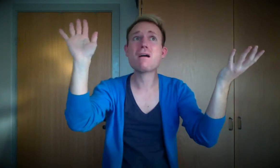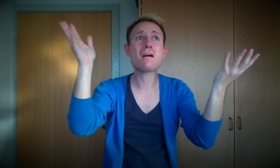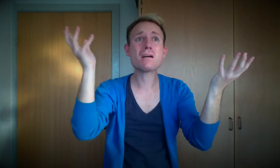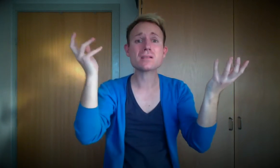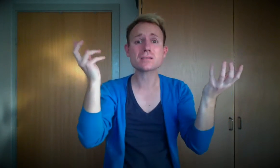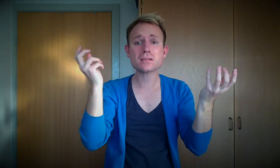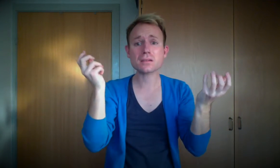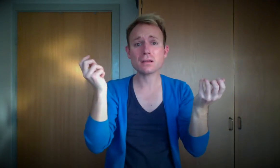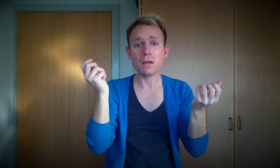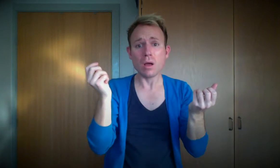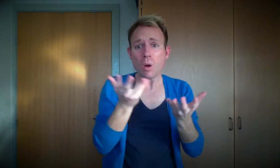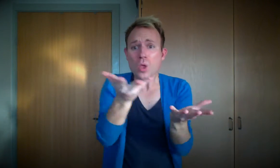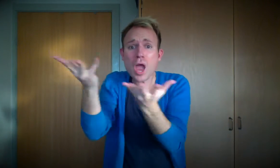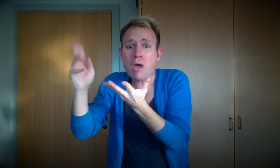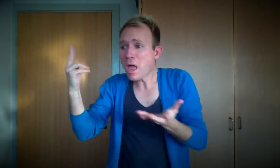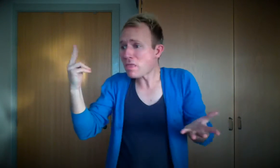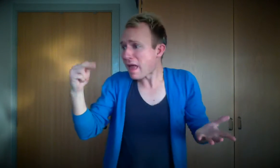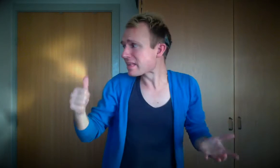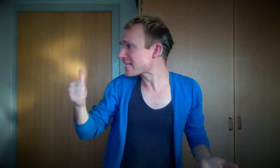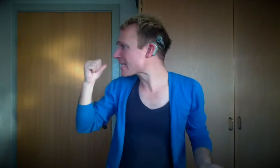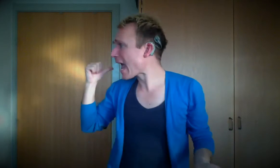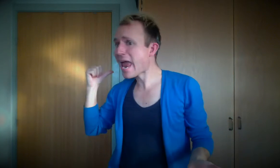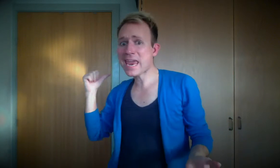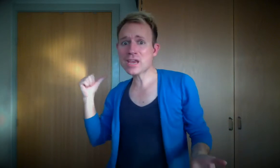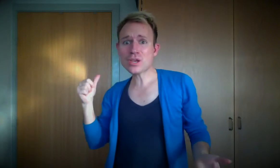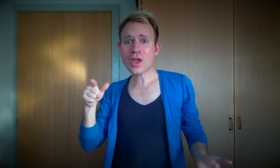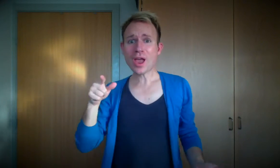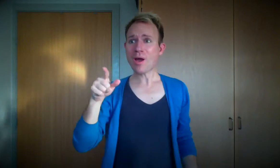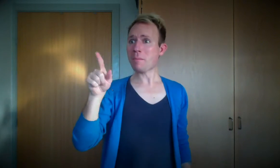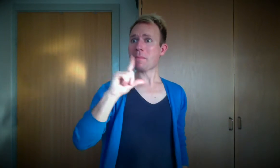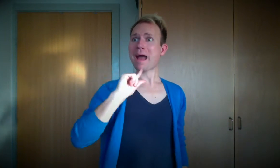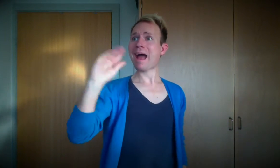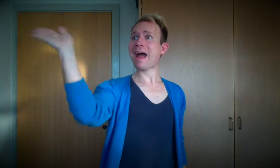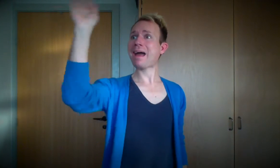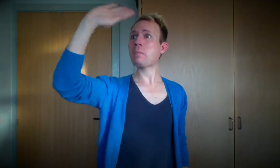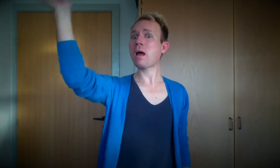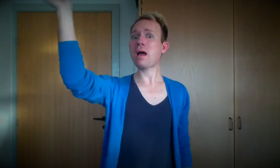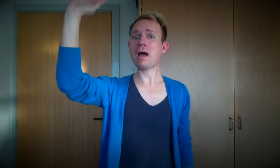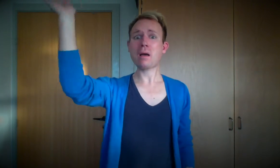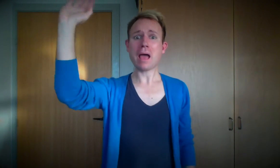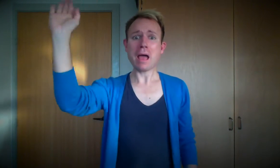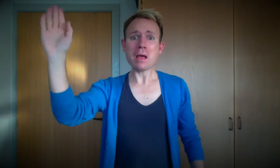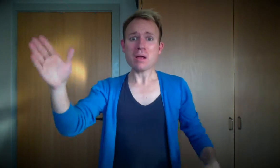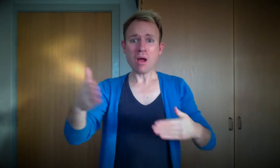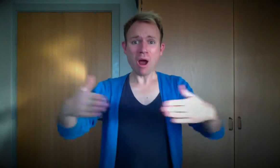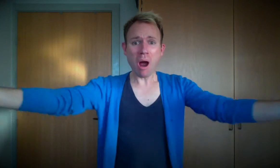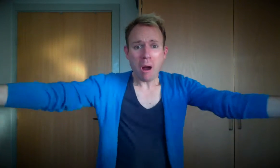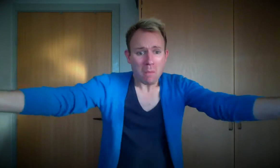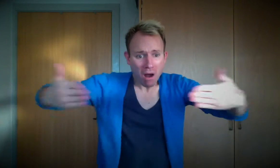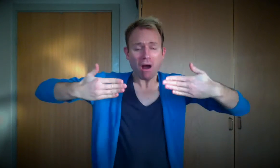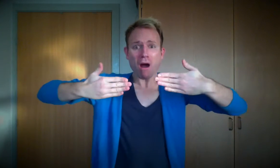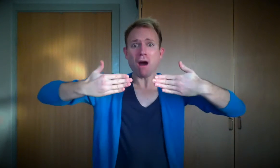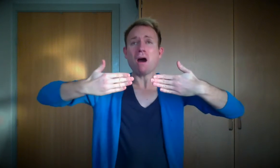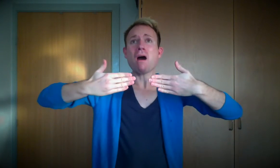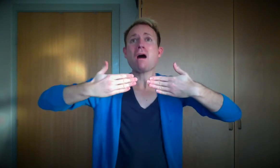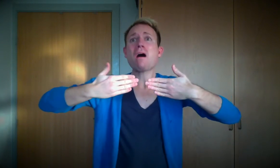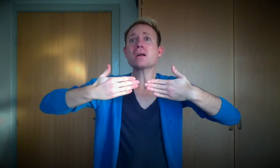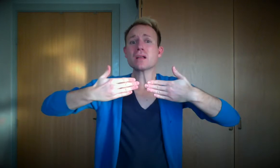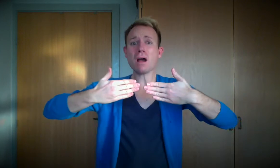Where are you now that yesterday has weeped by and closed its doors? The